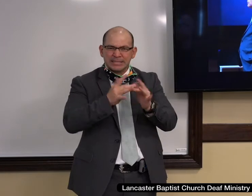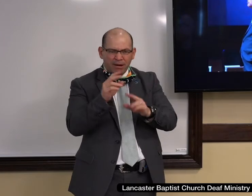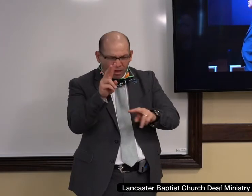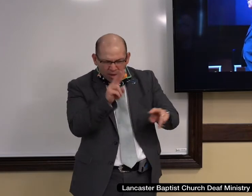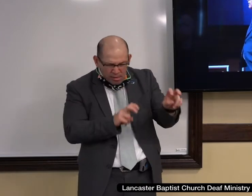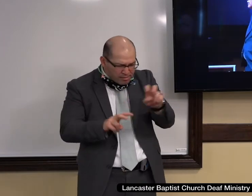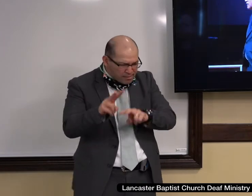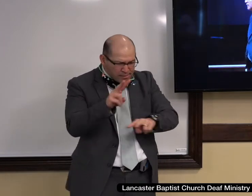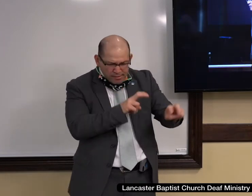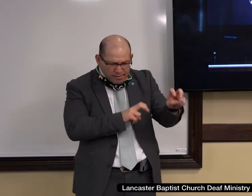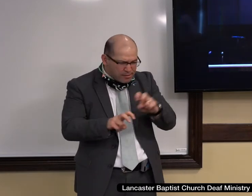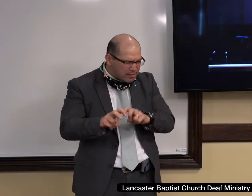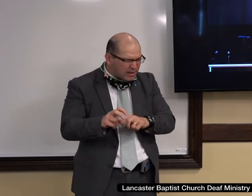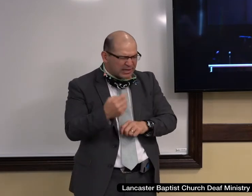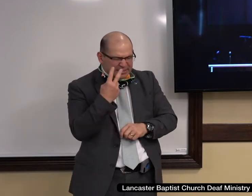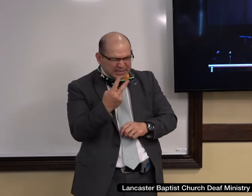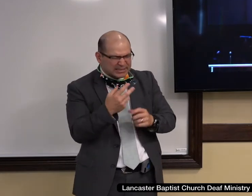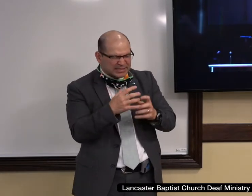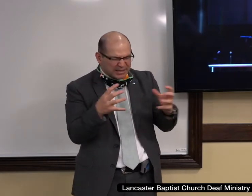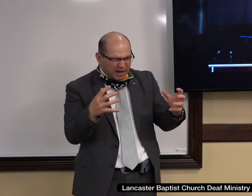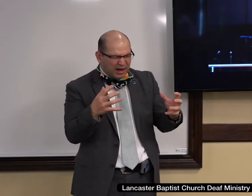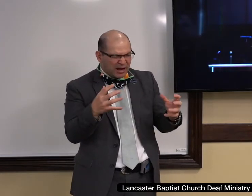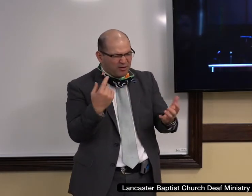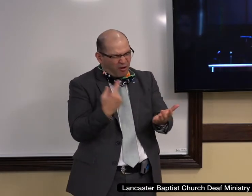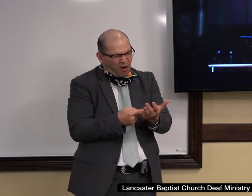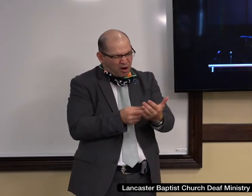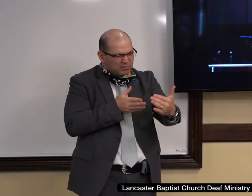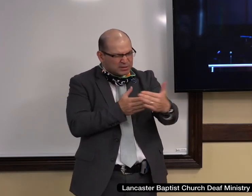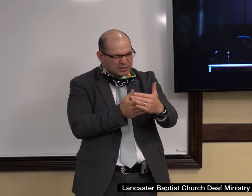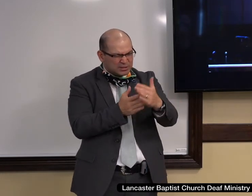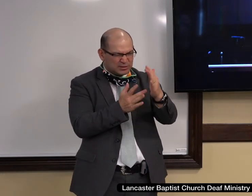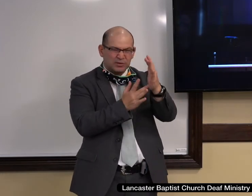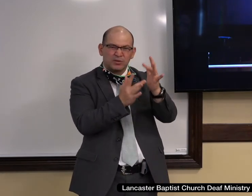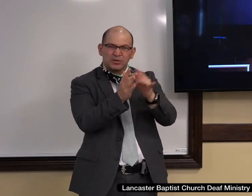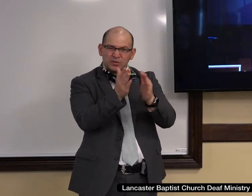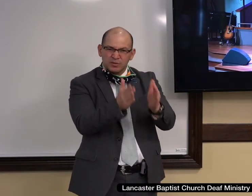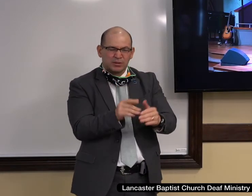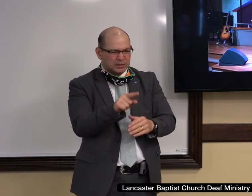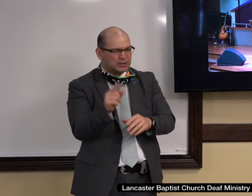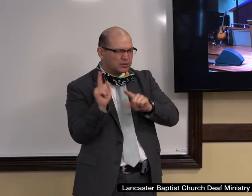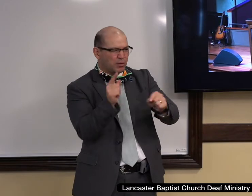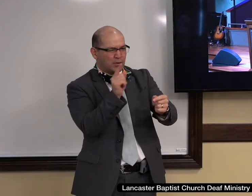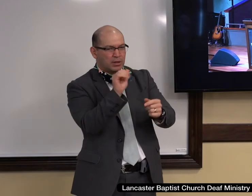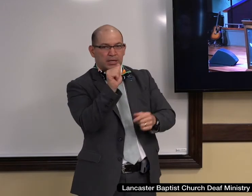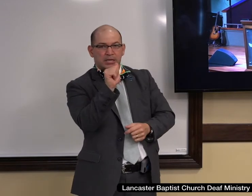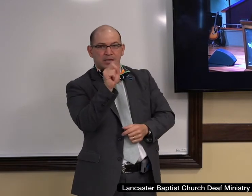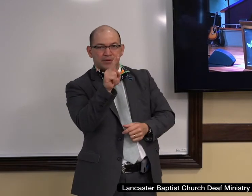-Christian rhetoric. He'd been to the Antelope Valley College. He'd been to a class or two comparing religions.